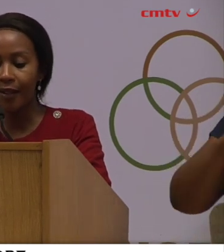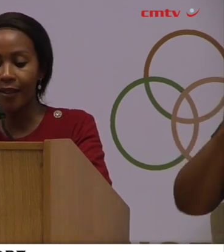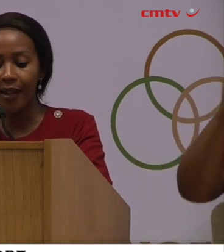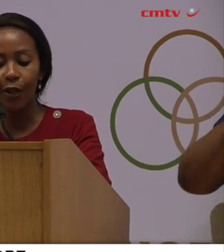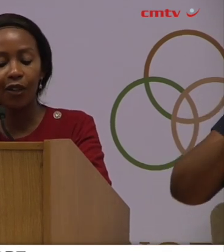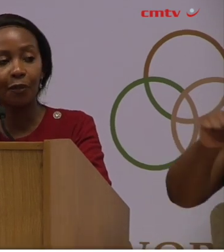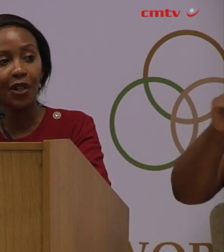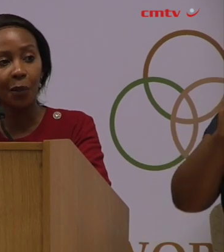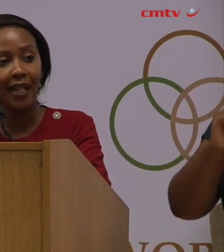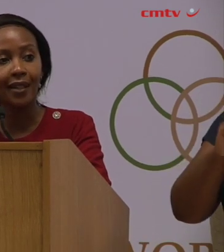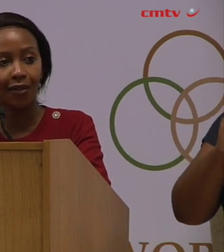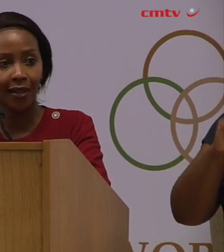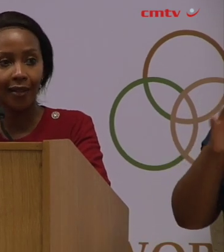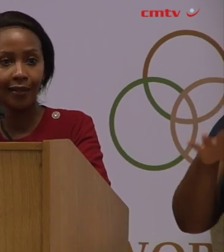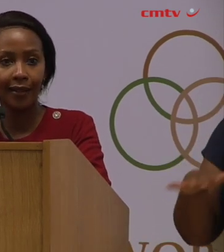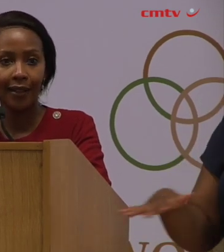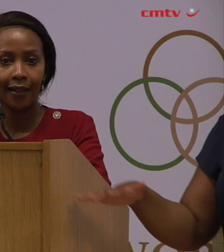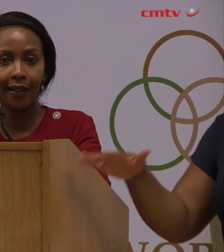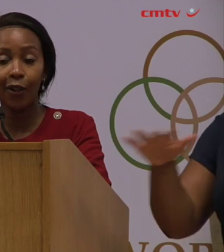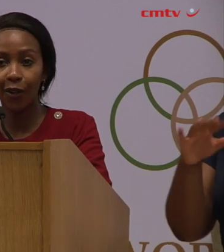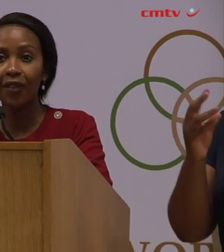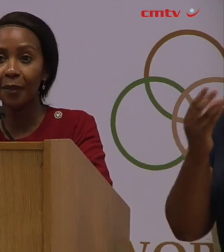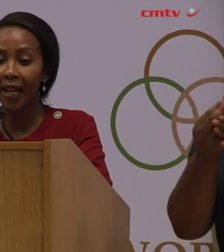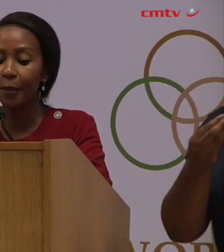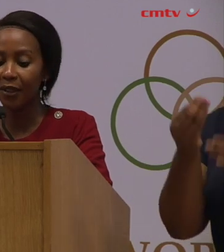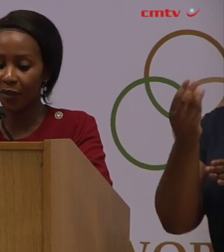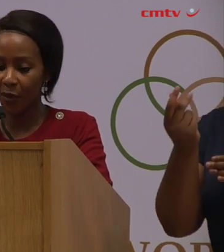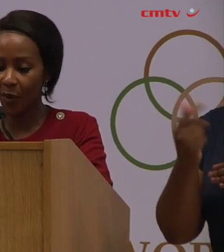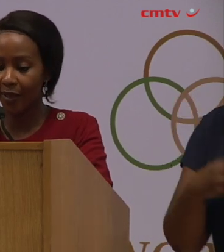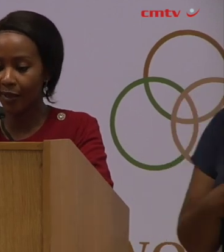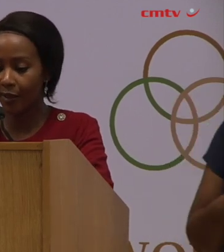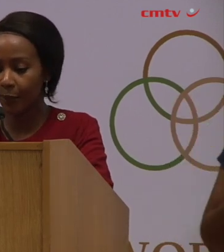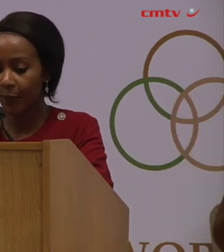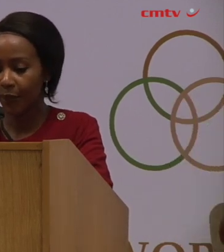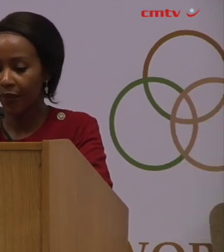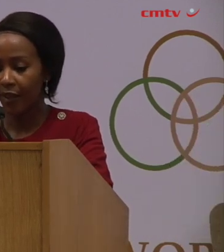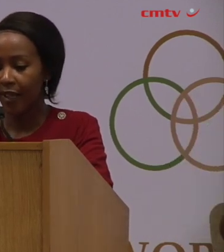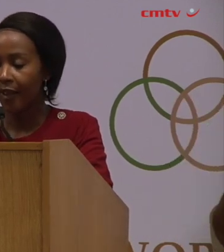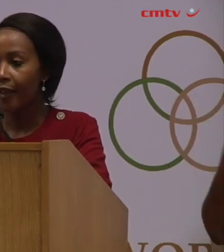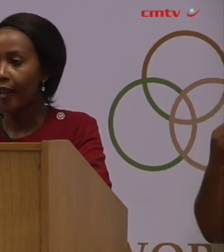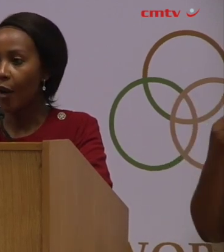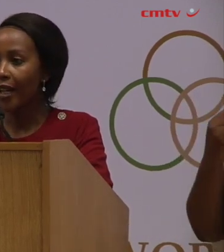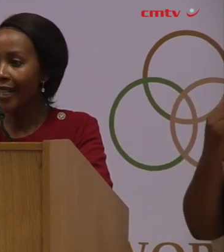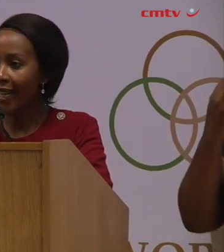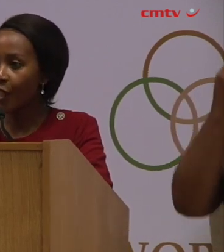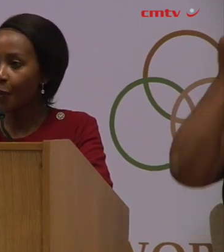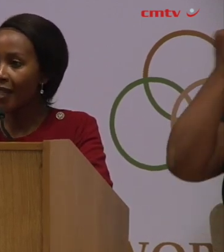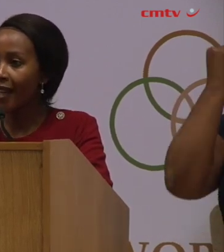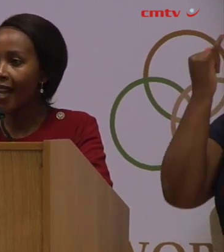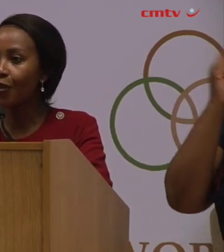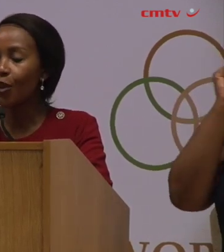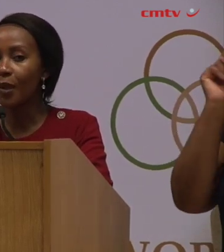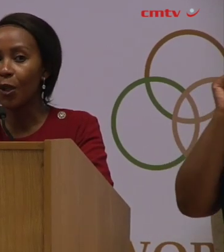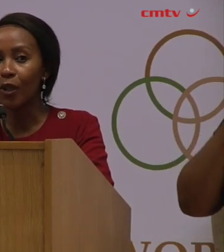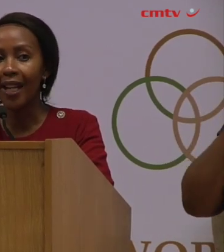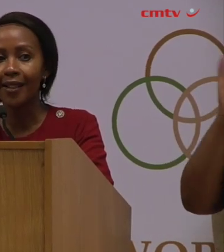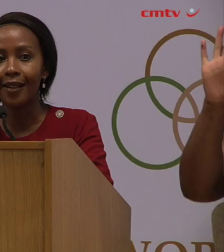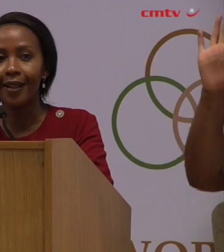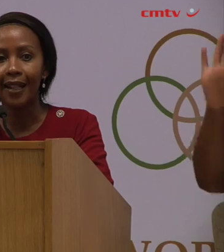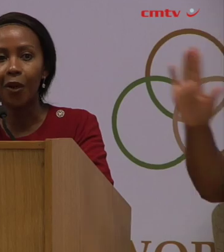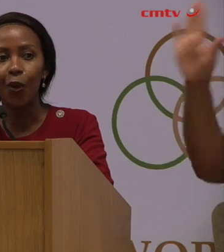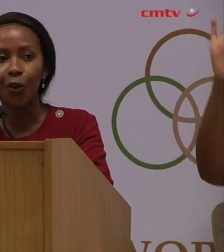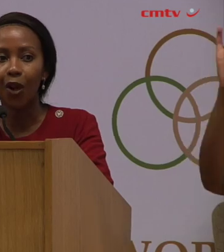that whilst there are a lot of perspectives and a lot of them coming from the West, our engagements have to be